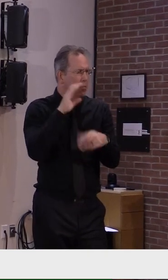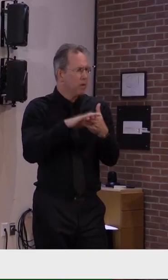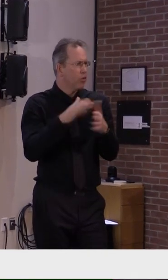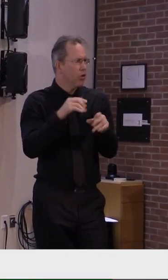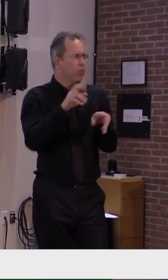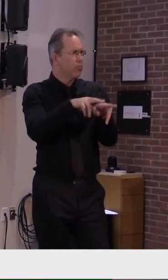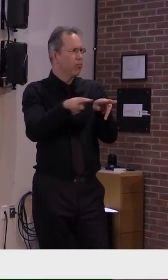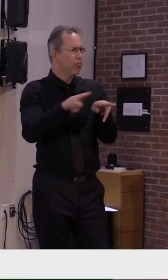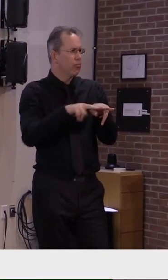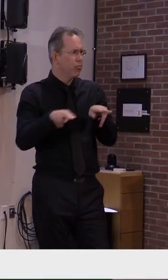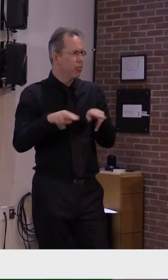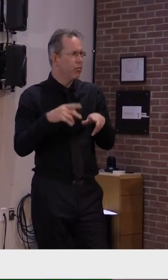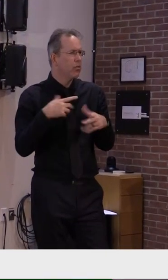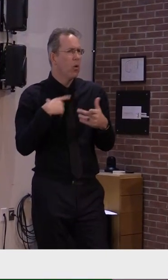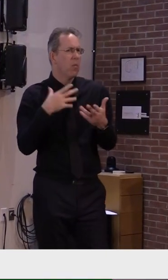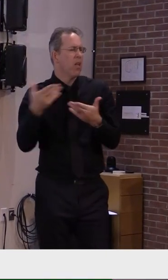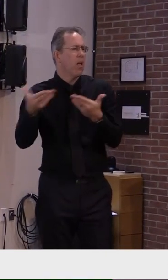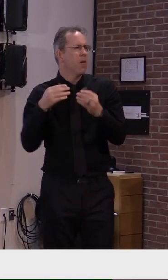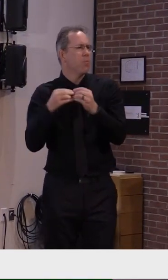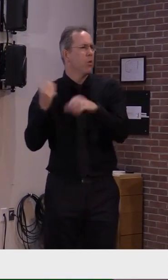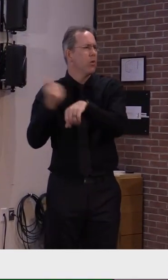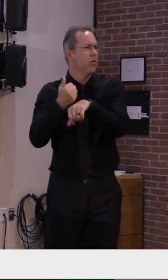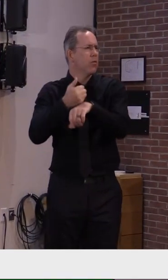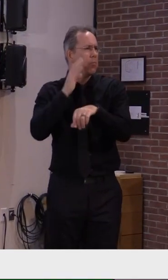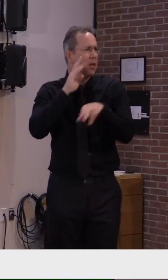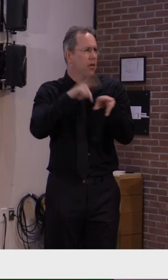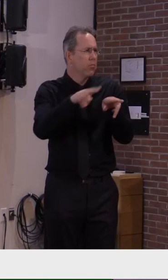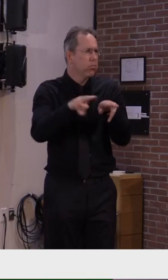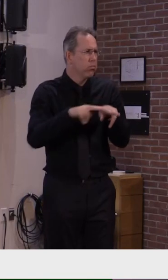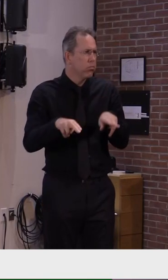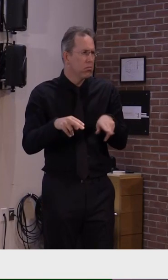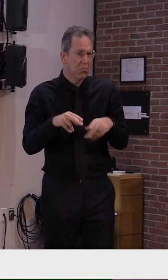beds. And Commissioner Shirling, do you have that information?